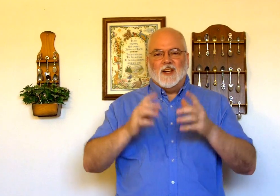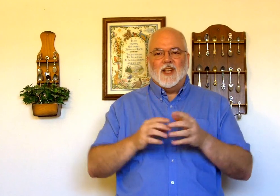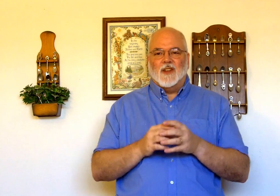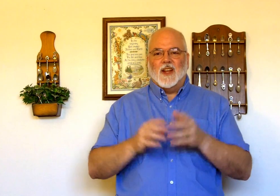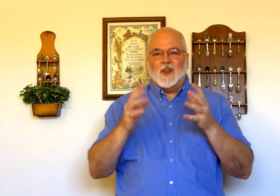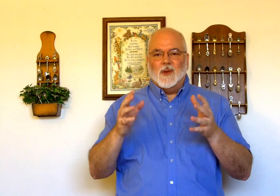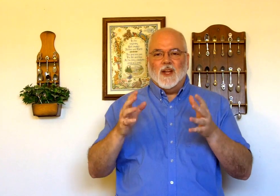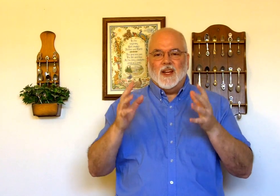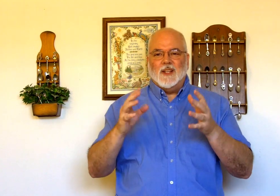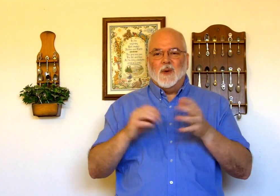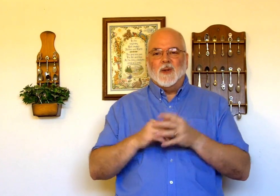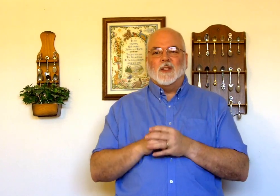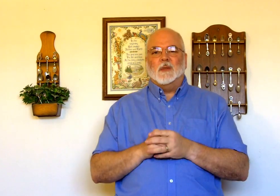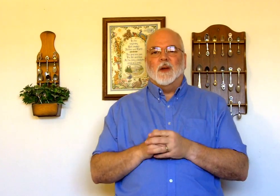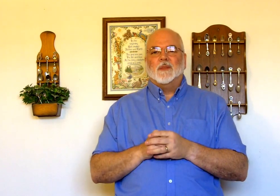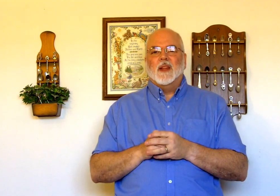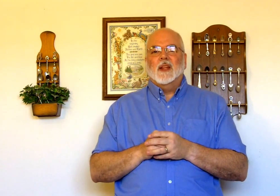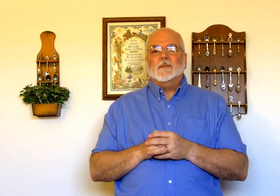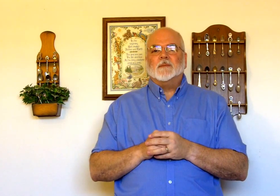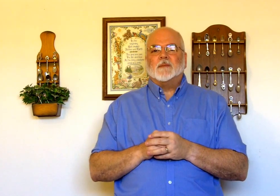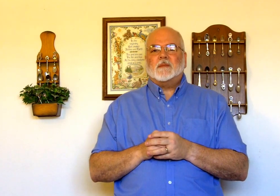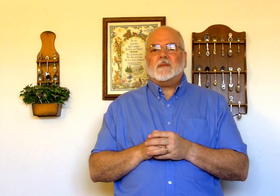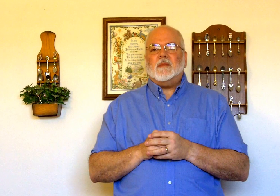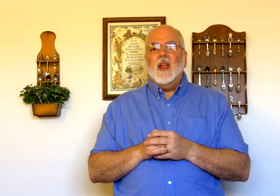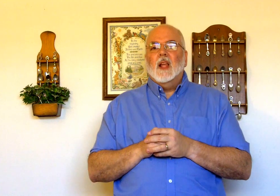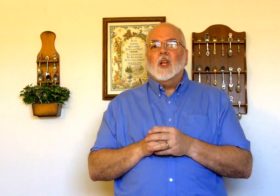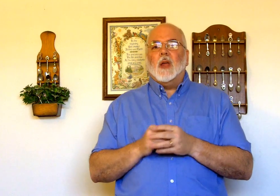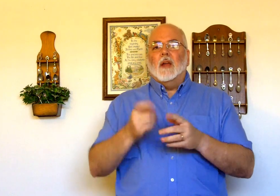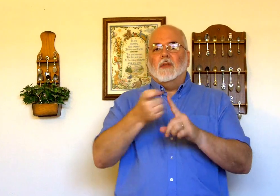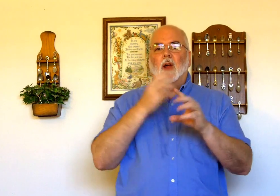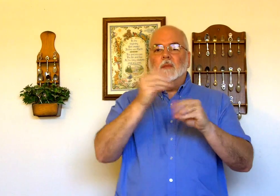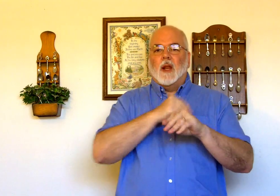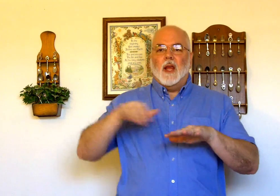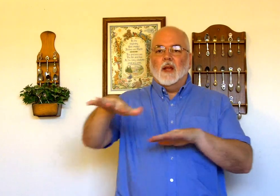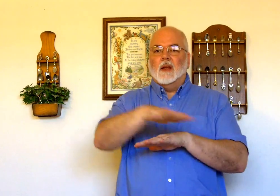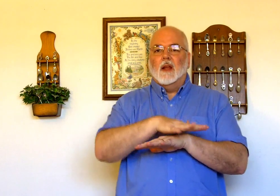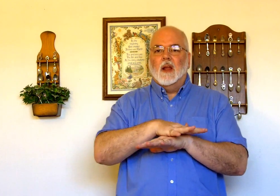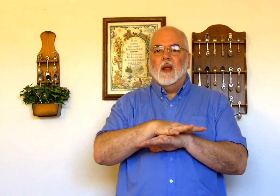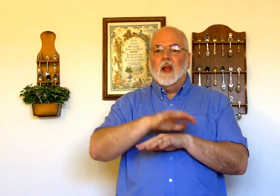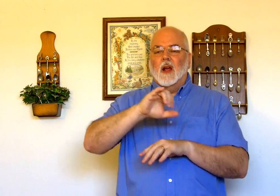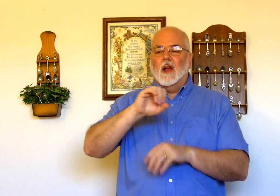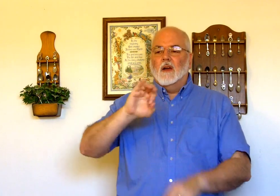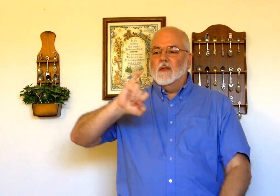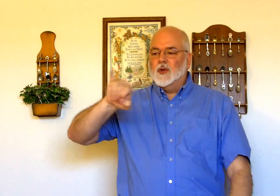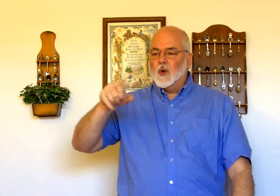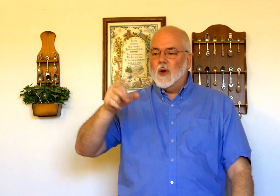yourself lucky three easy words to spell okay from the land of Jordan